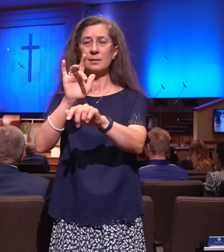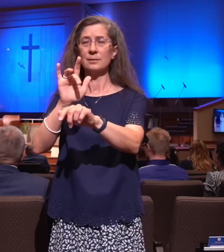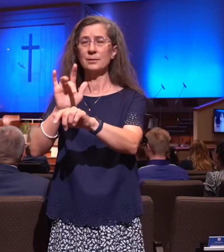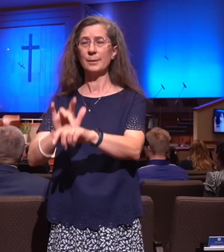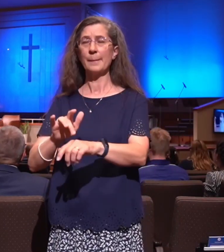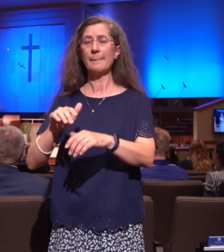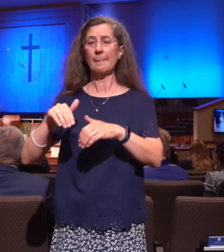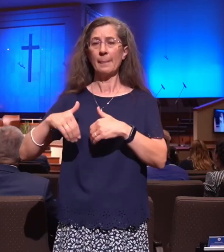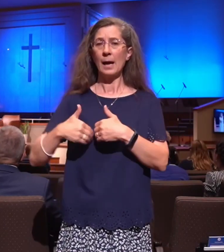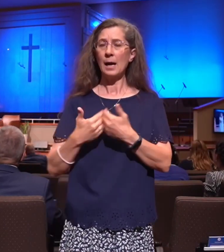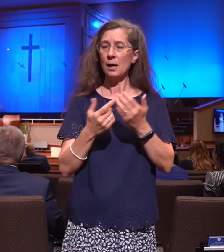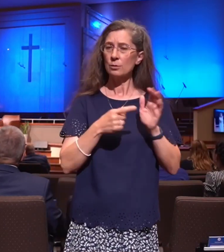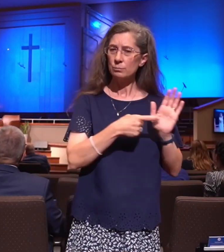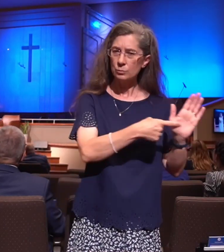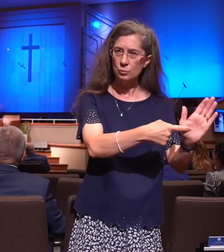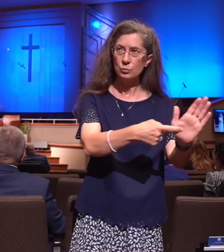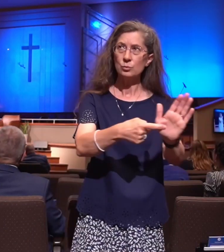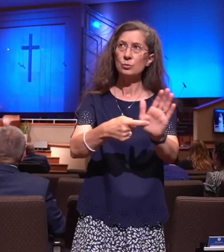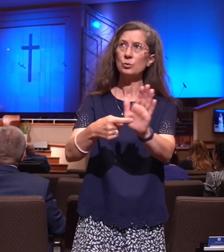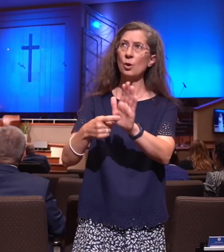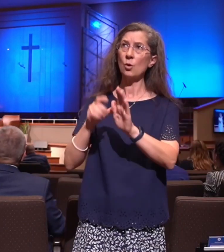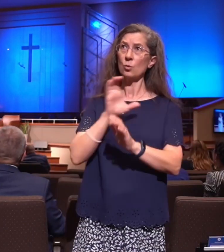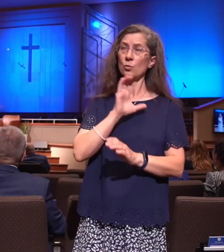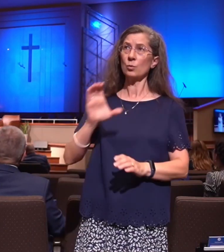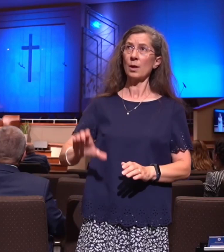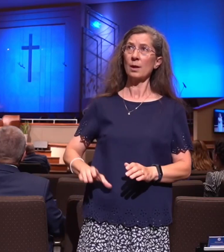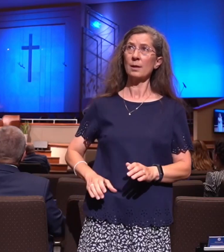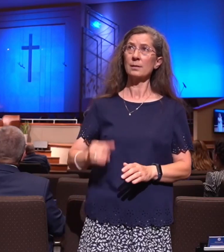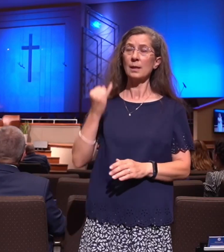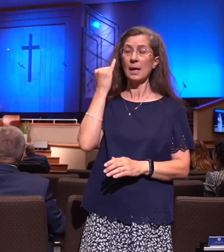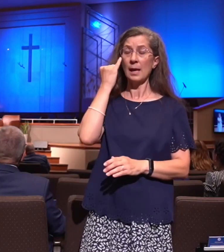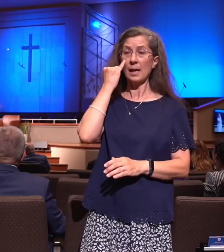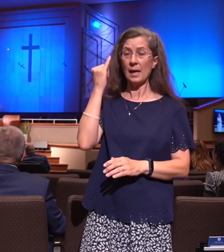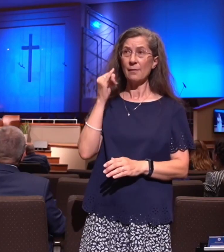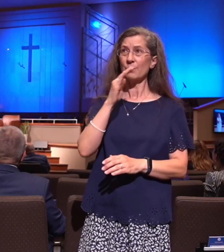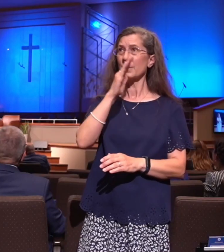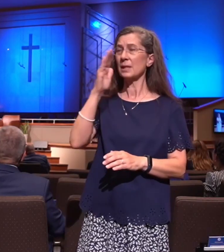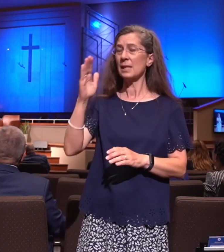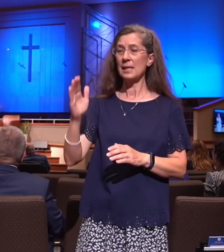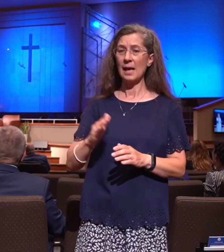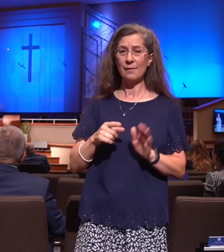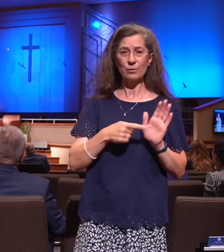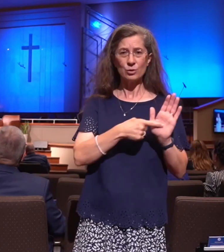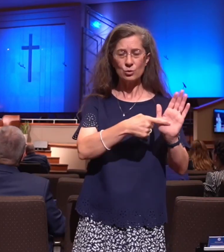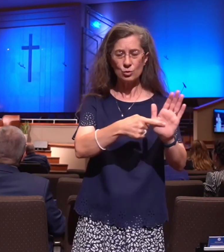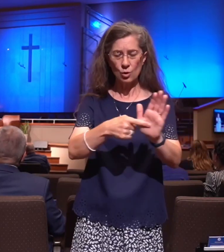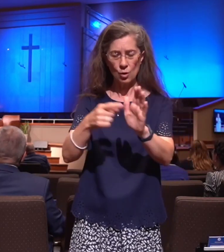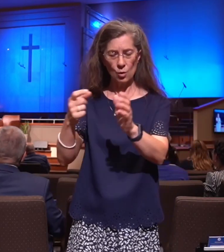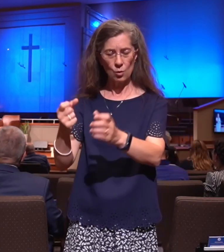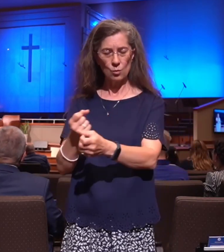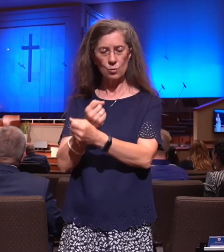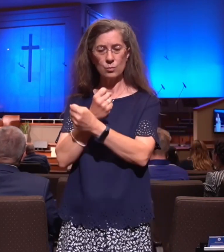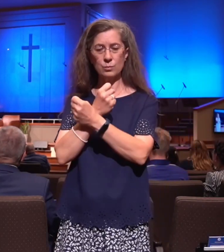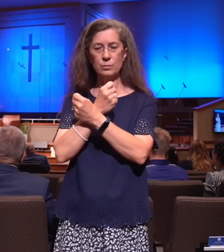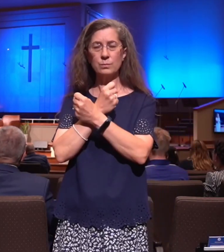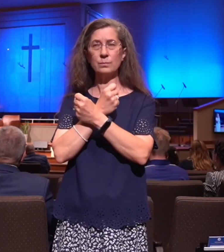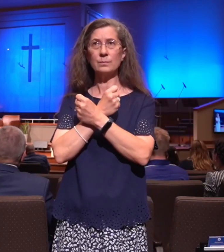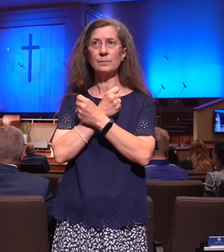How can we show them Christ If we never show them love Just to say